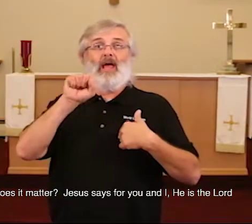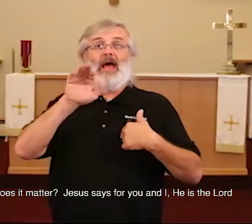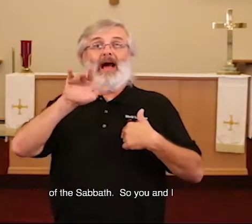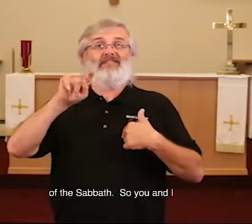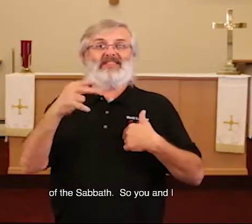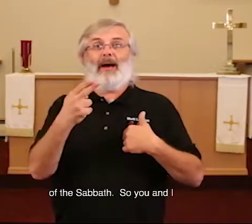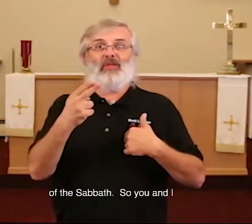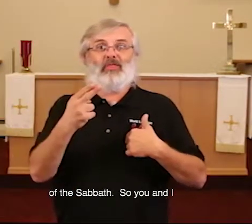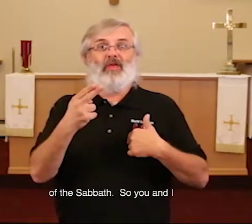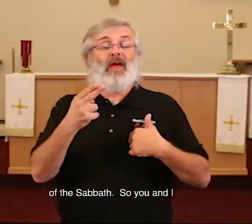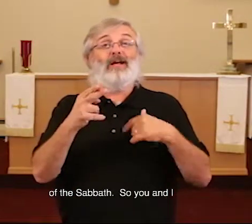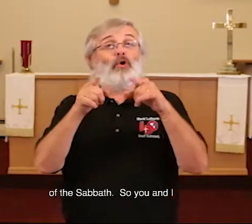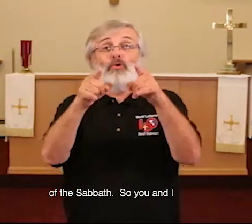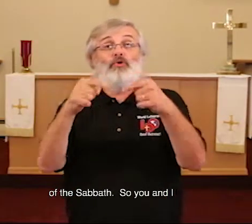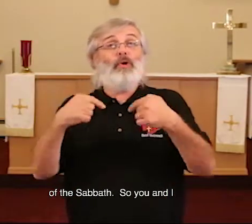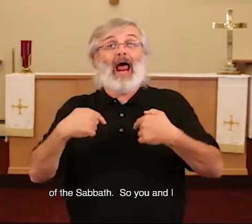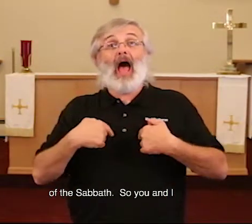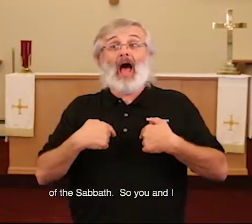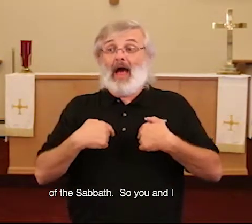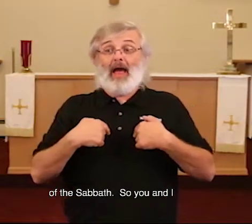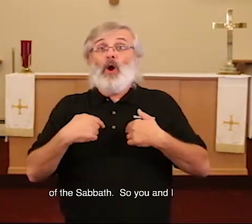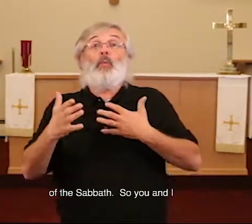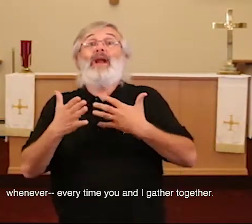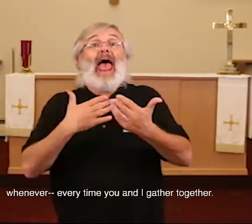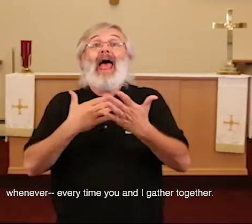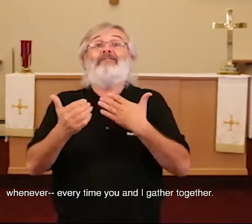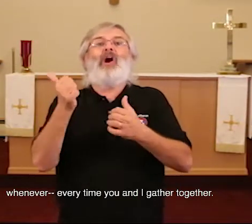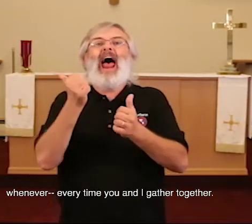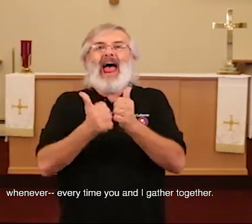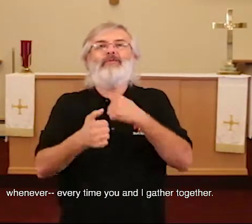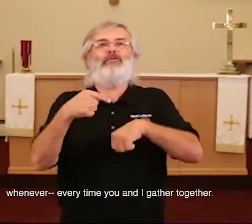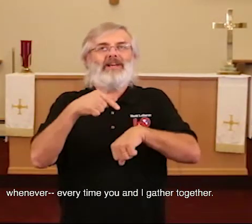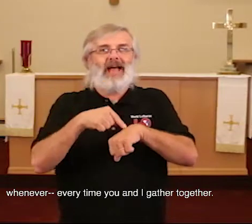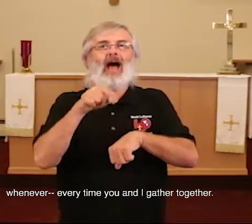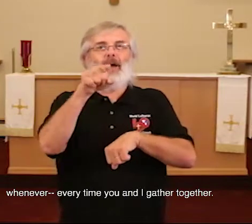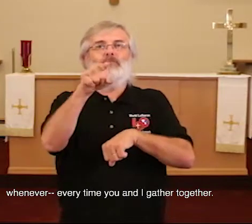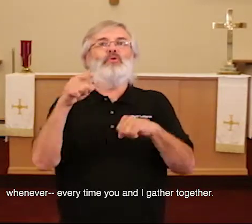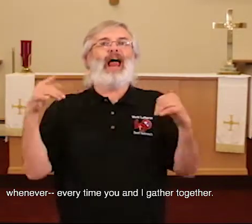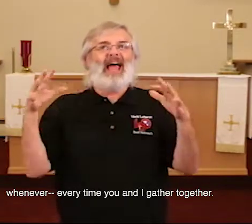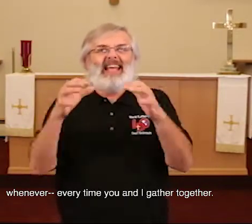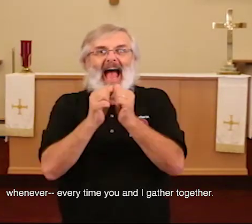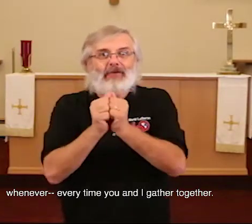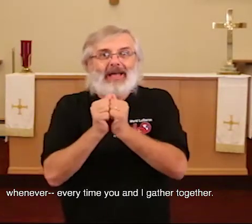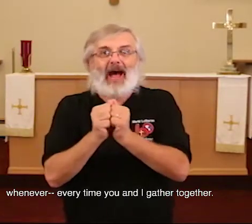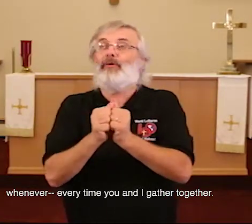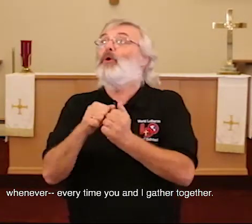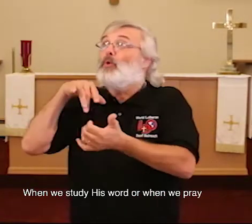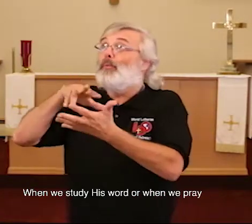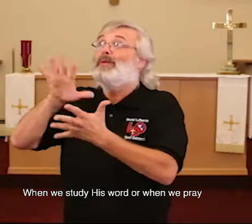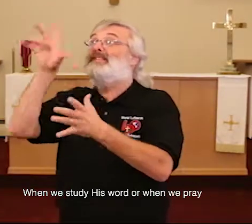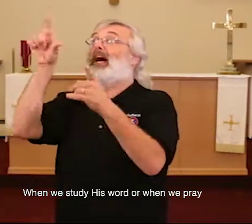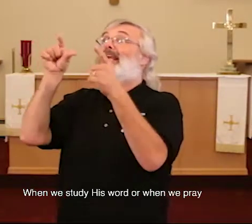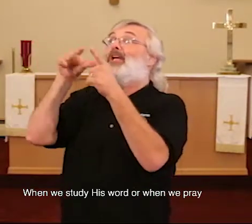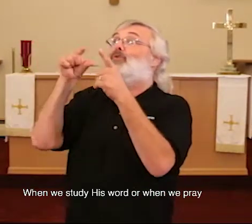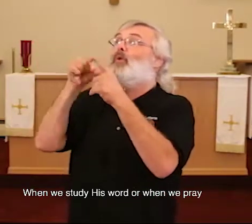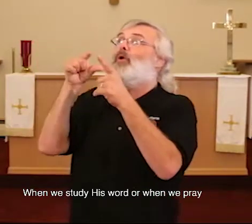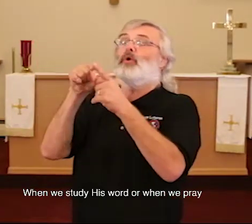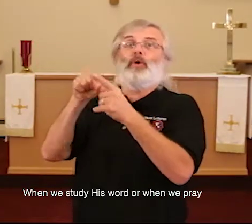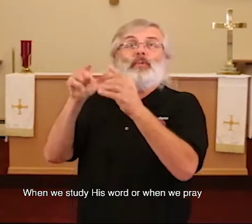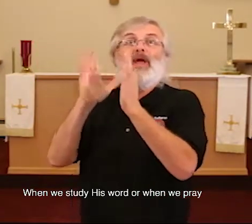of Sabbath. And so you and I, whenever, every time you and I gather together, when we study his word, when we